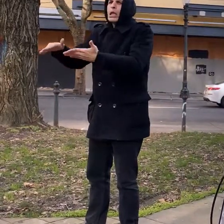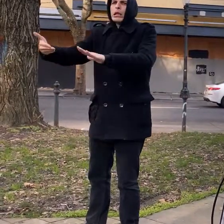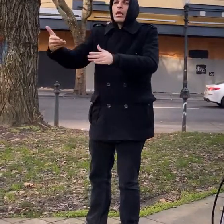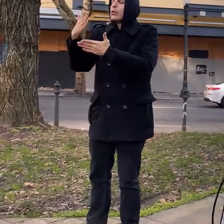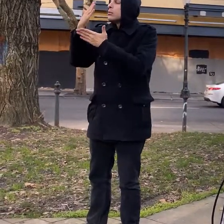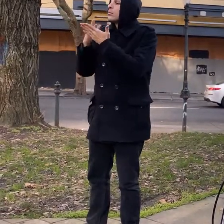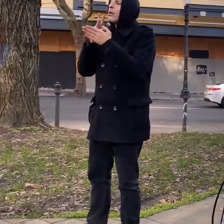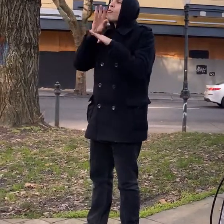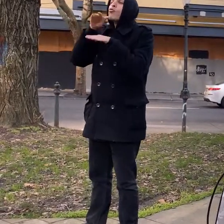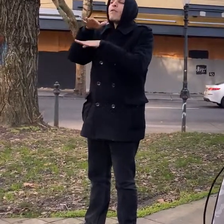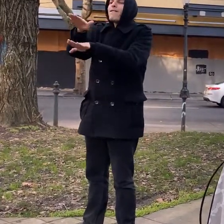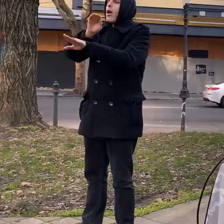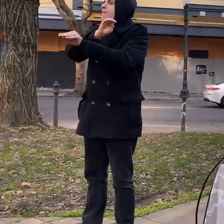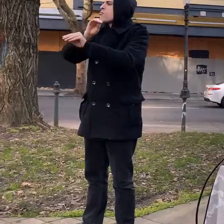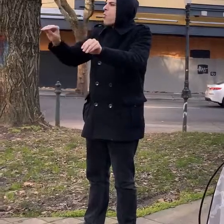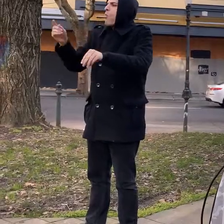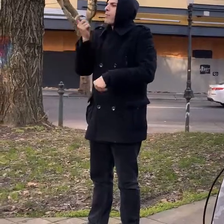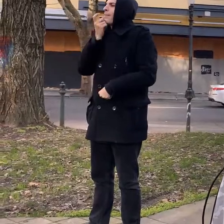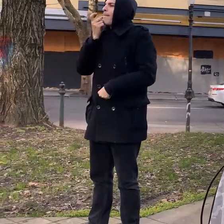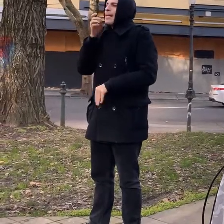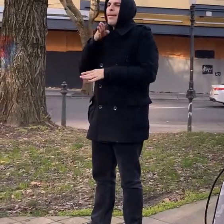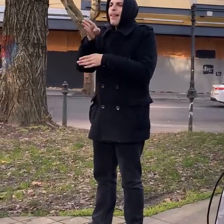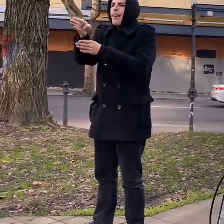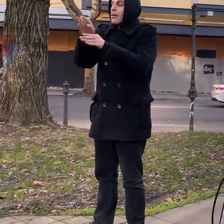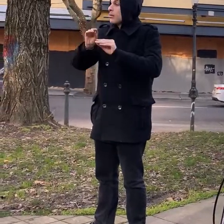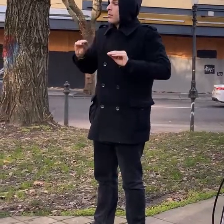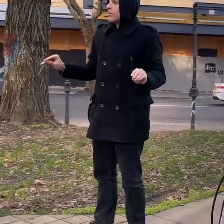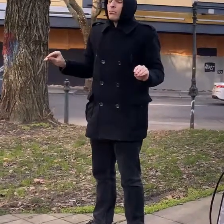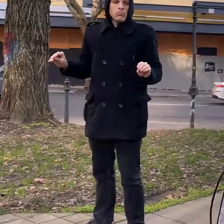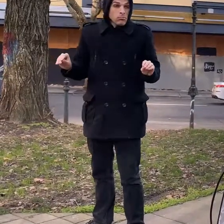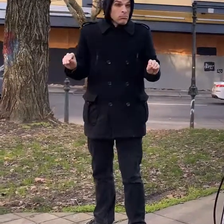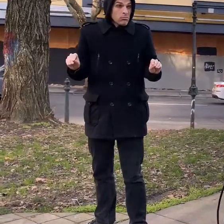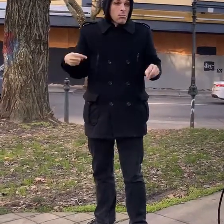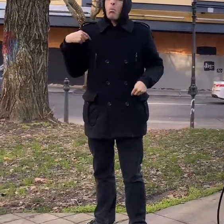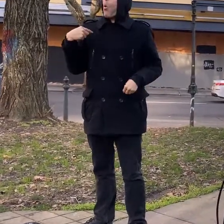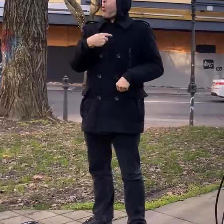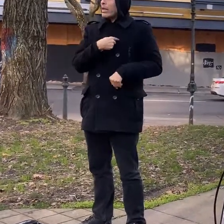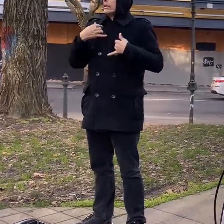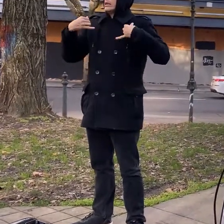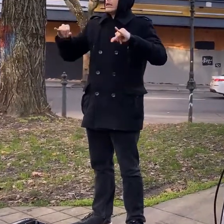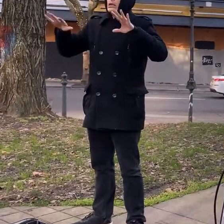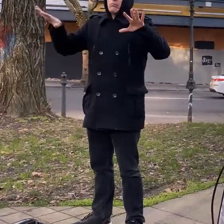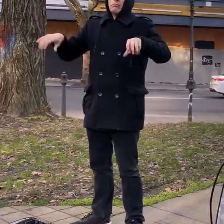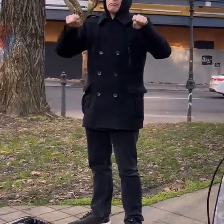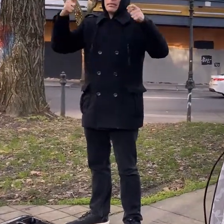thank you both so much for saying that um and for acknowledging the space that we're in